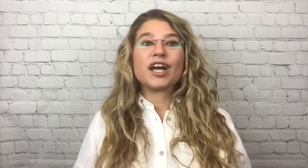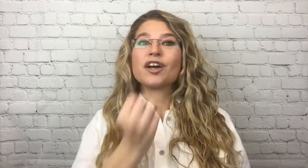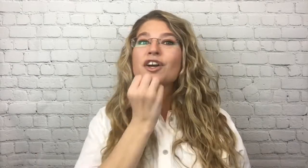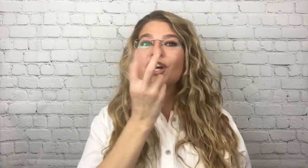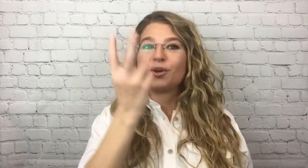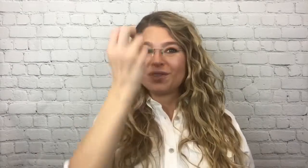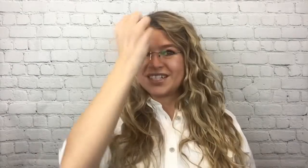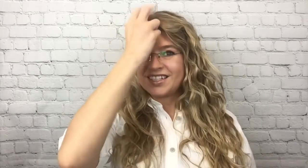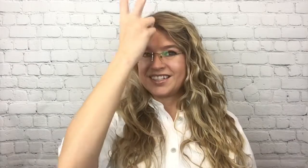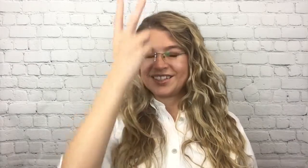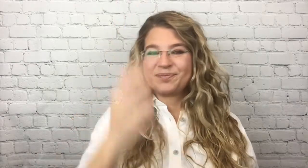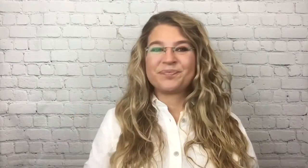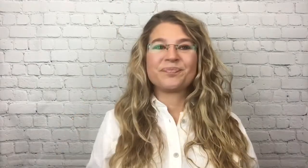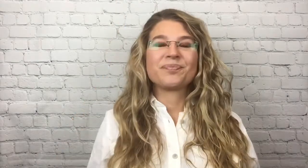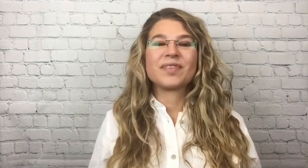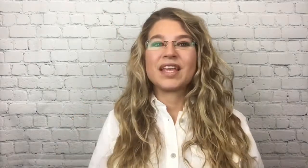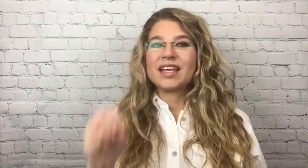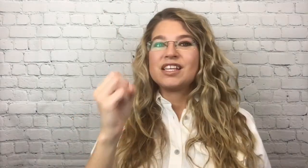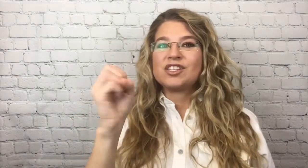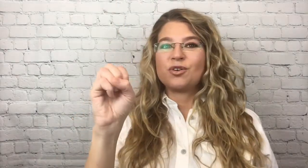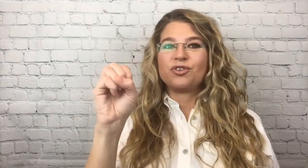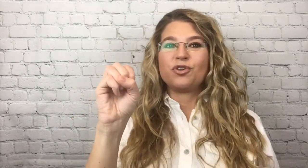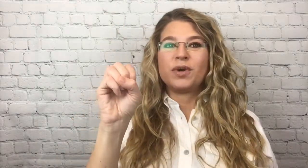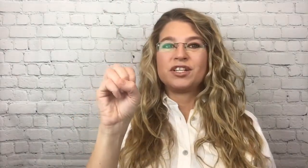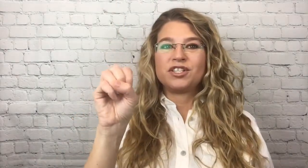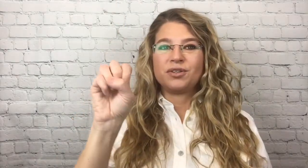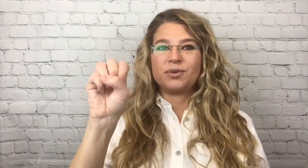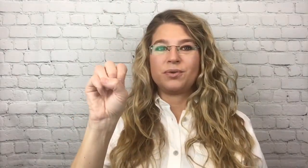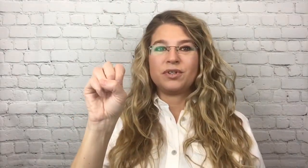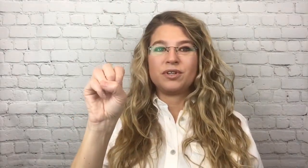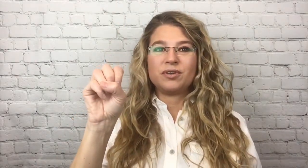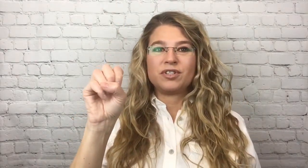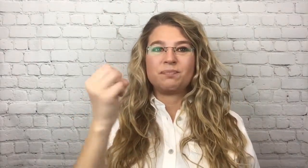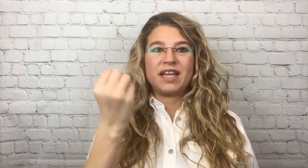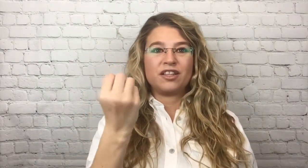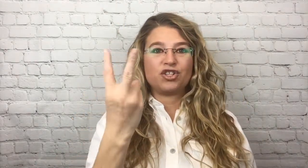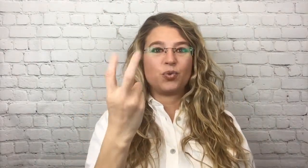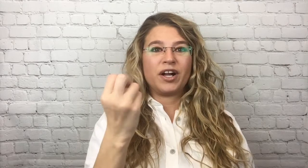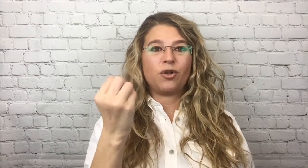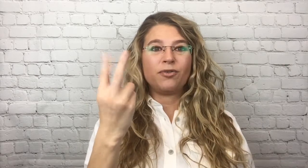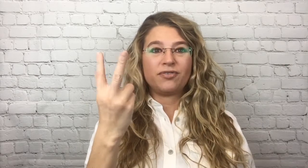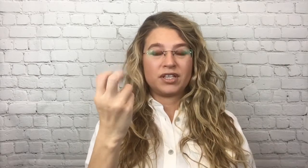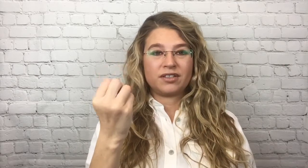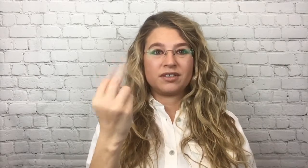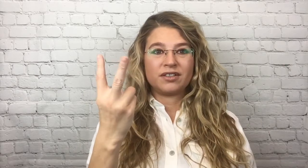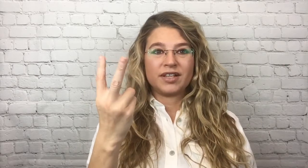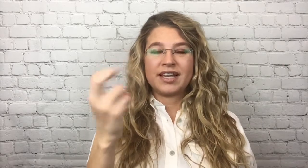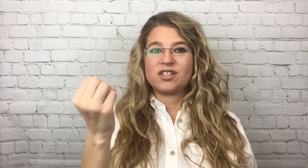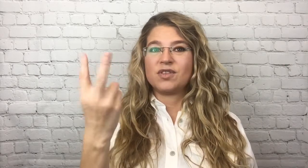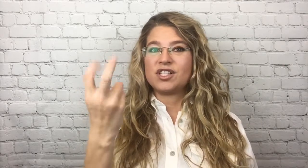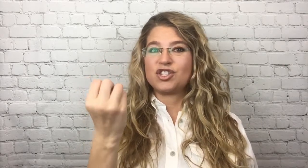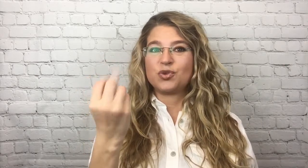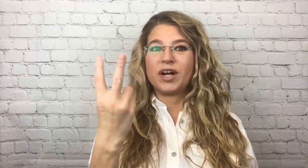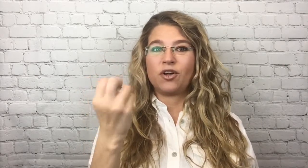Goat. So you're going to make the 12. Okay, so this is 12.